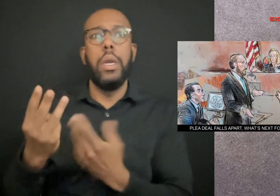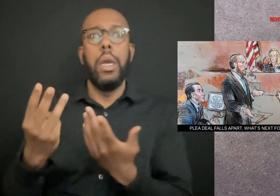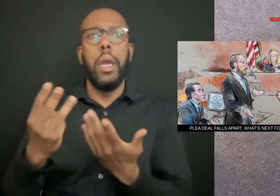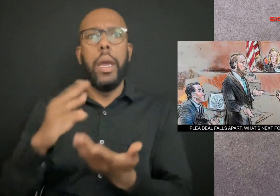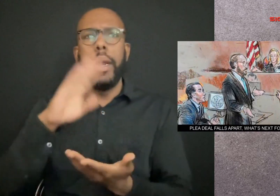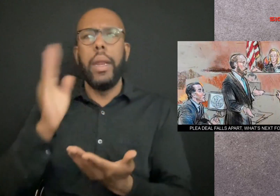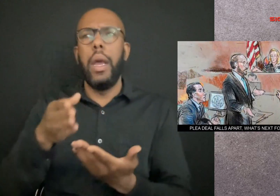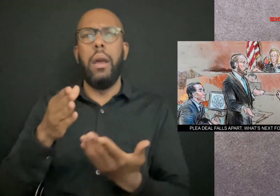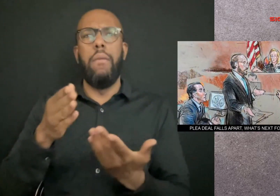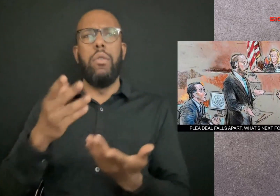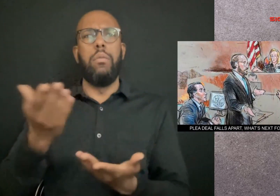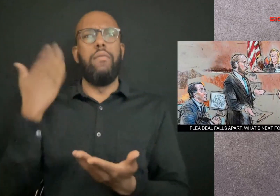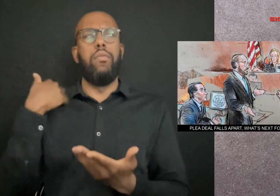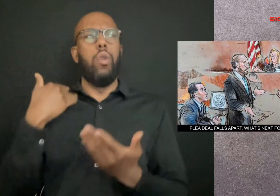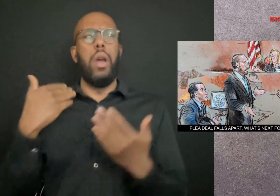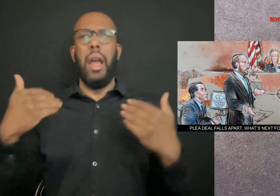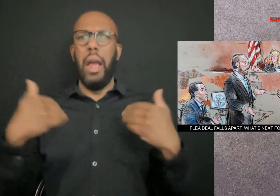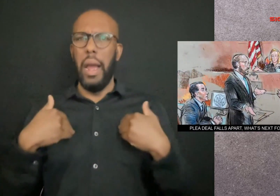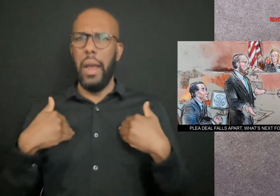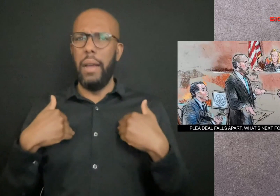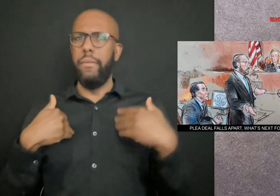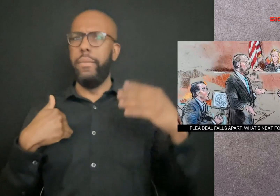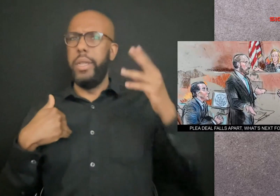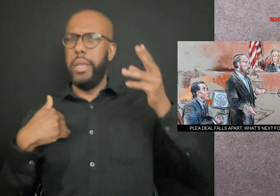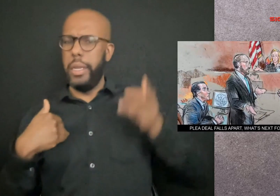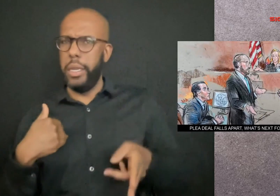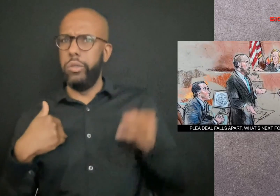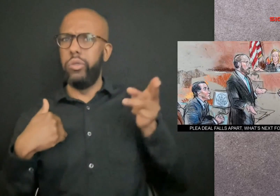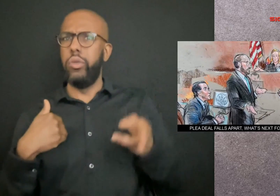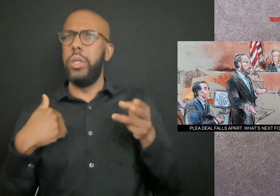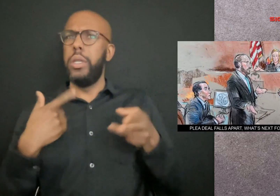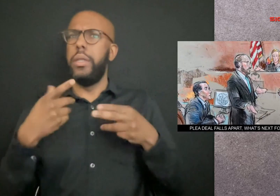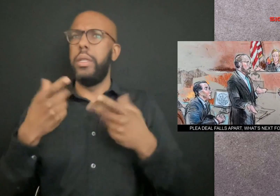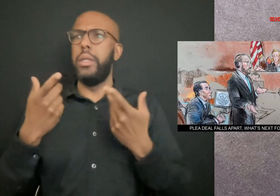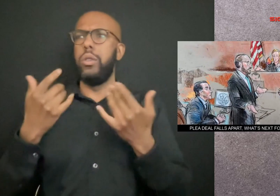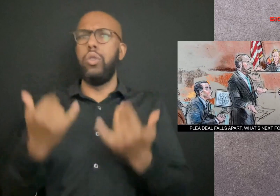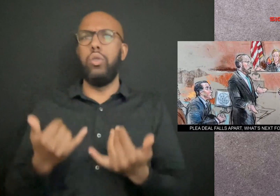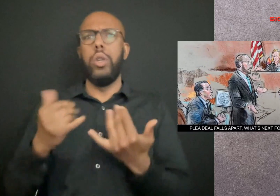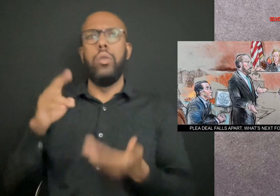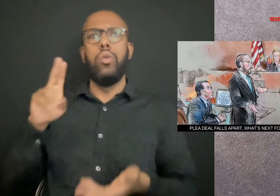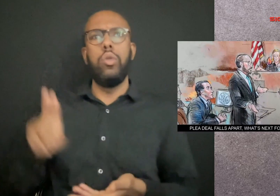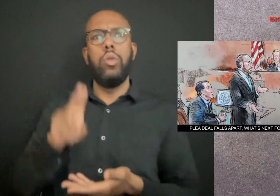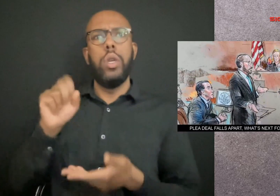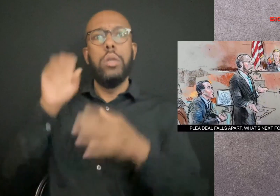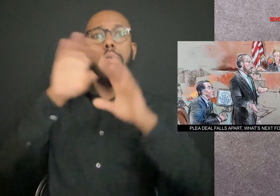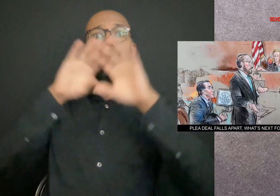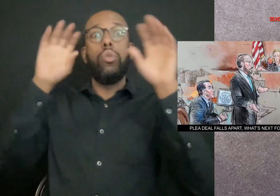Never before had the son of a sitting U.S. president pleaded guilty in a federal courthouse.